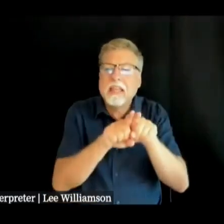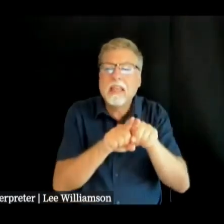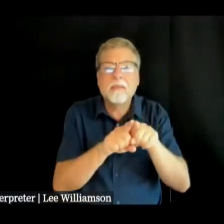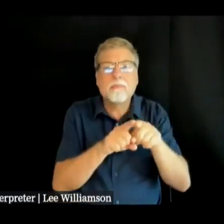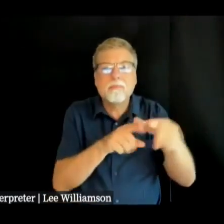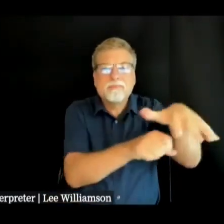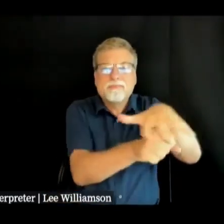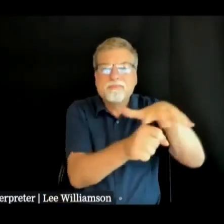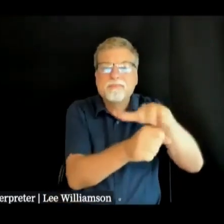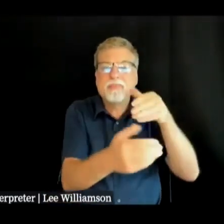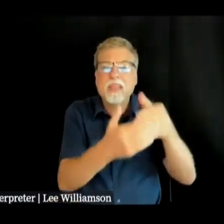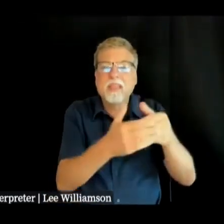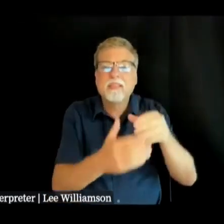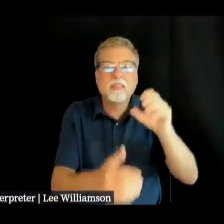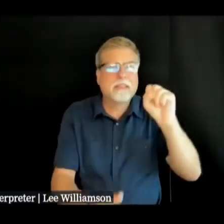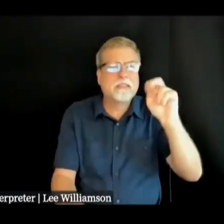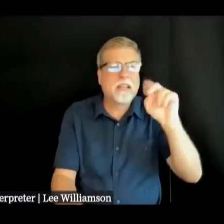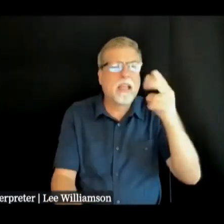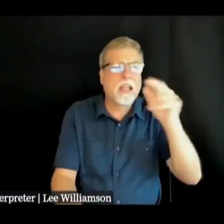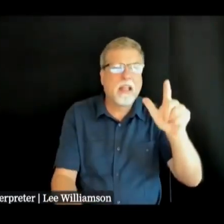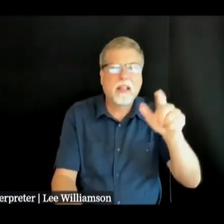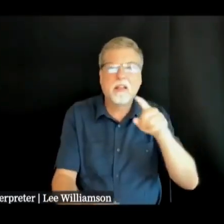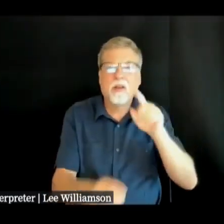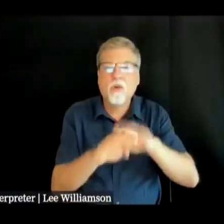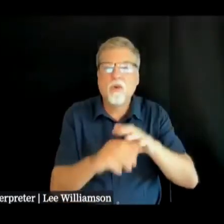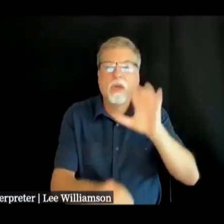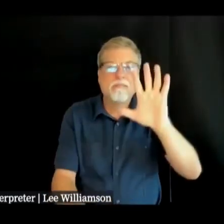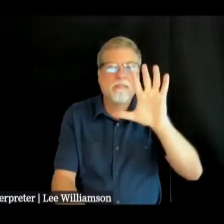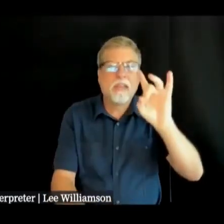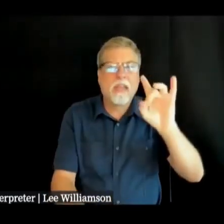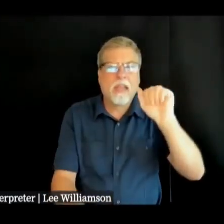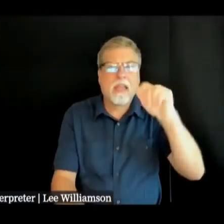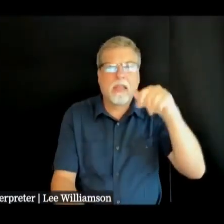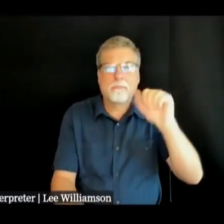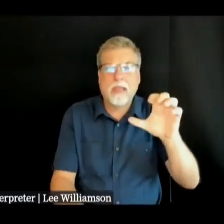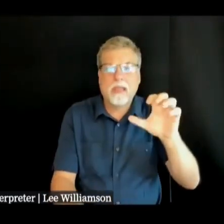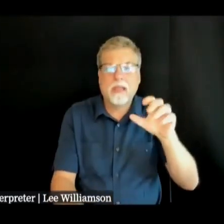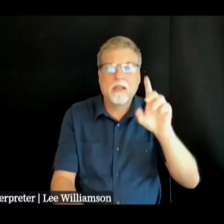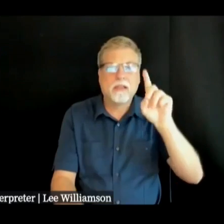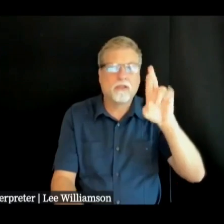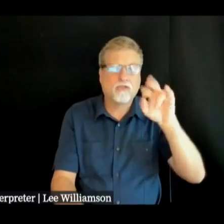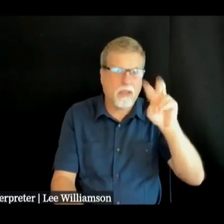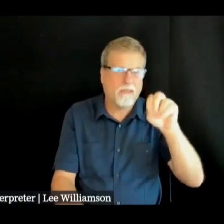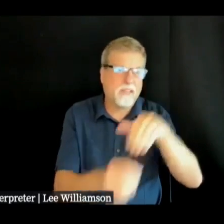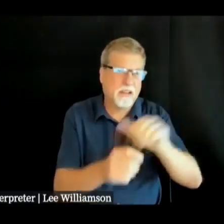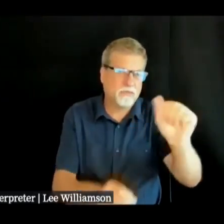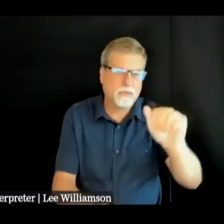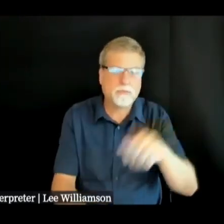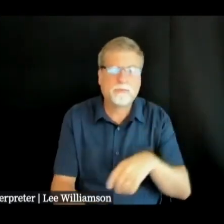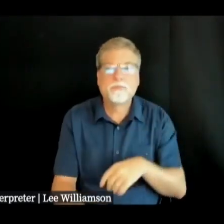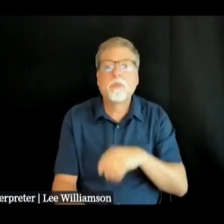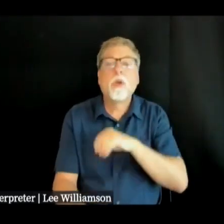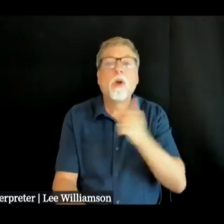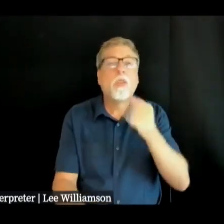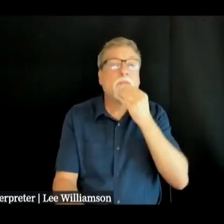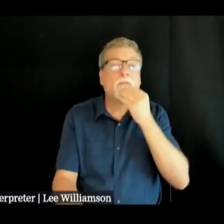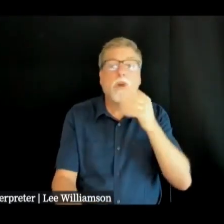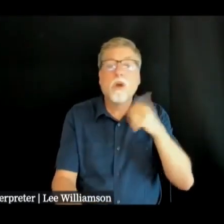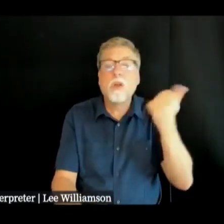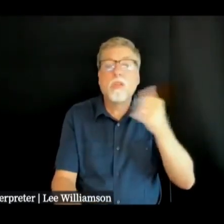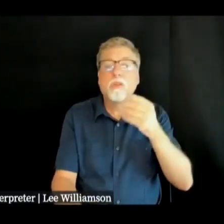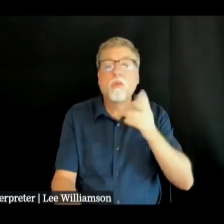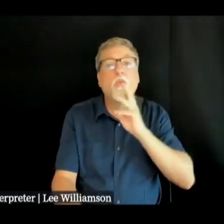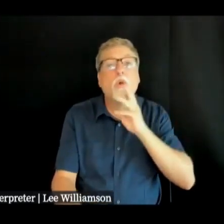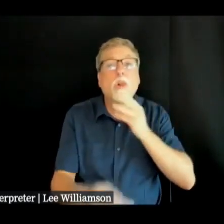Asheville other water distribution sites are William Estes Elementary School North Briner